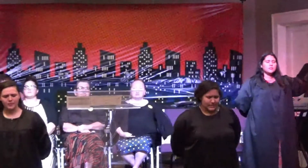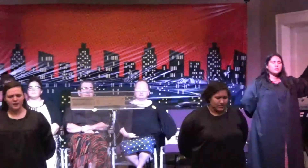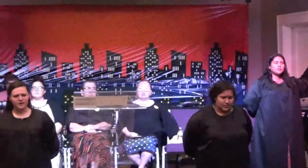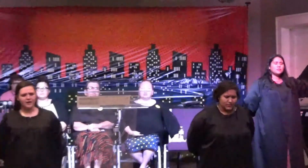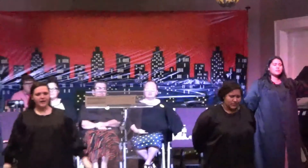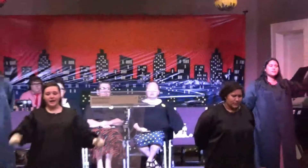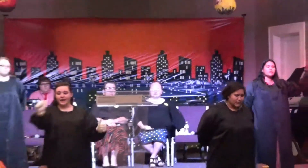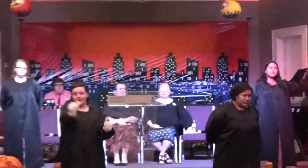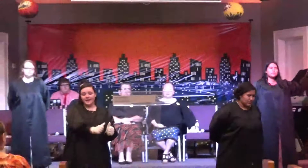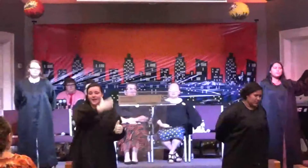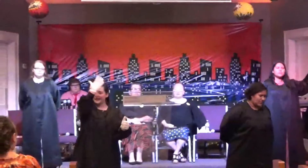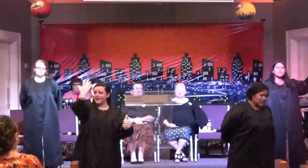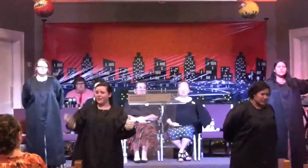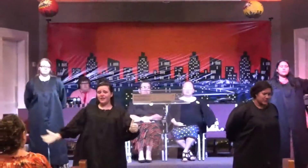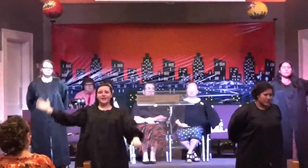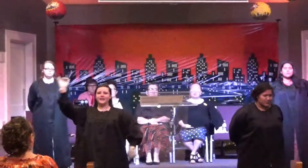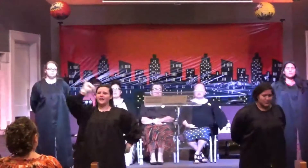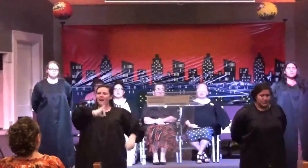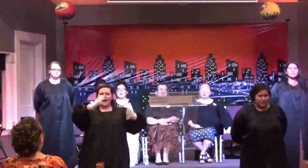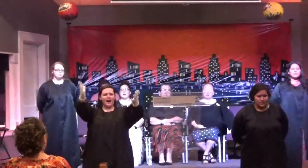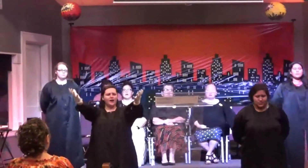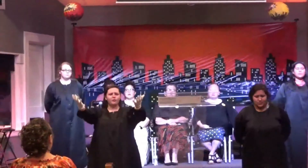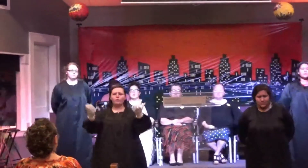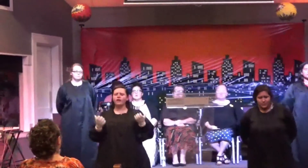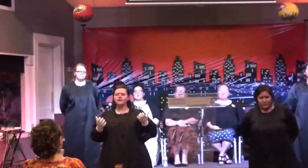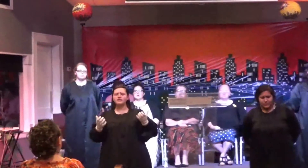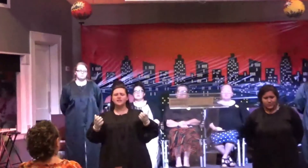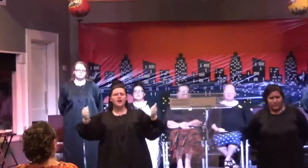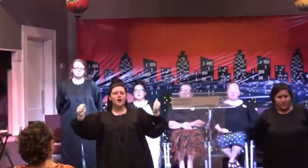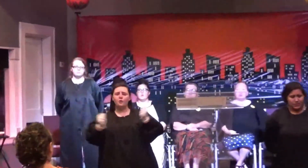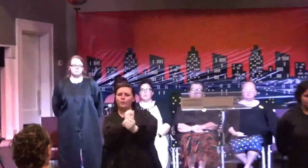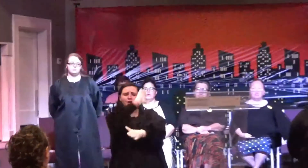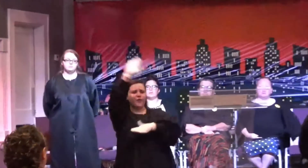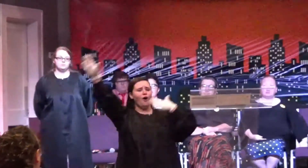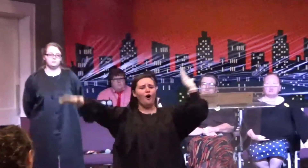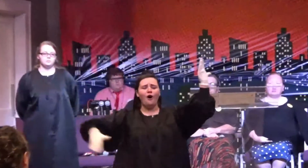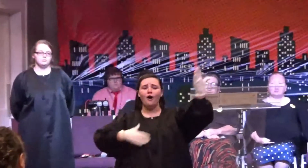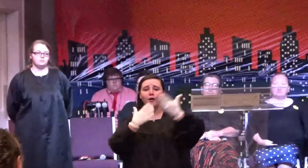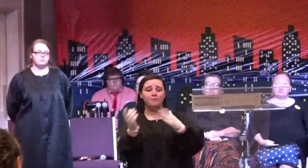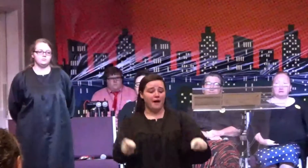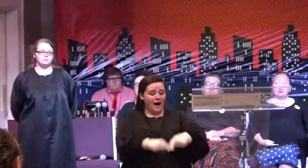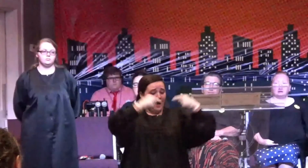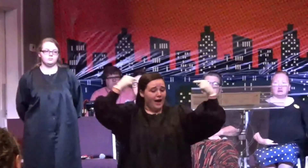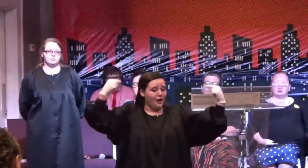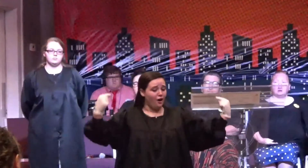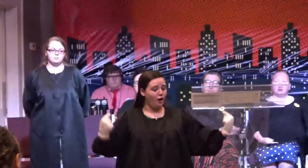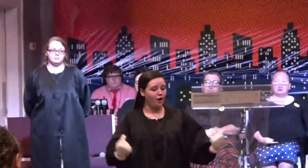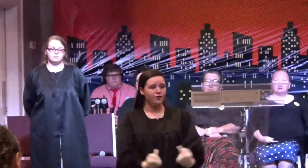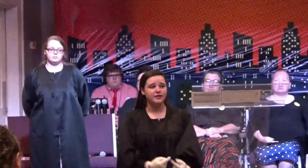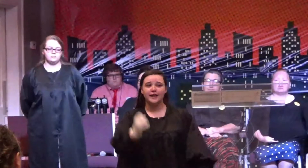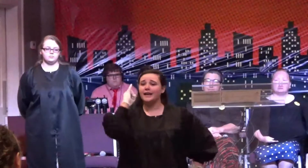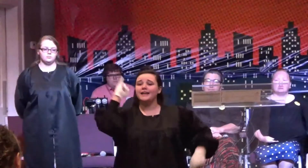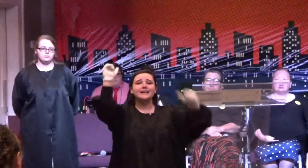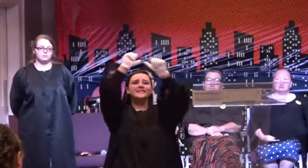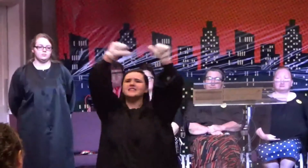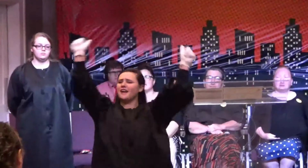And anything I want with all my heart Is an